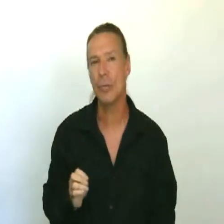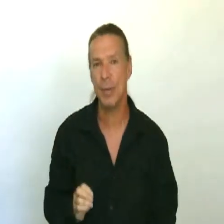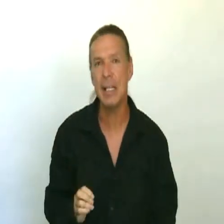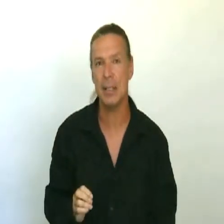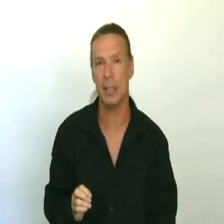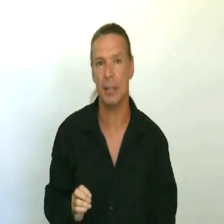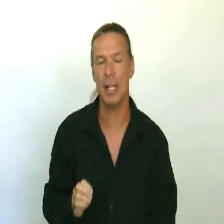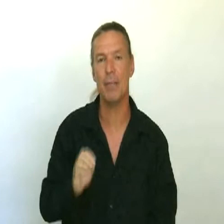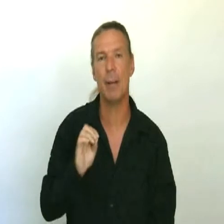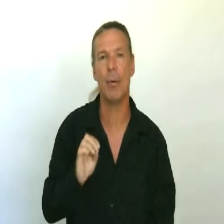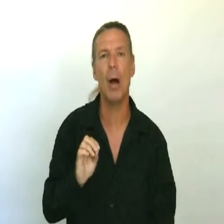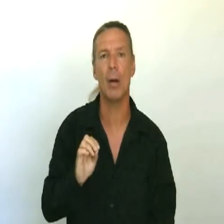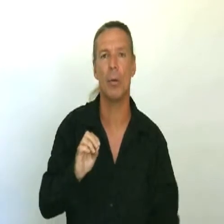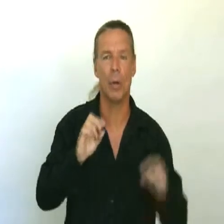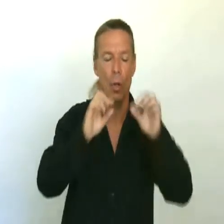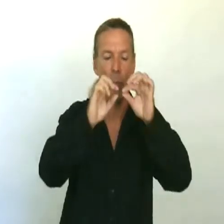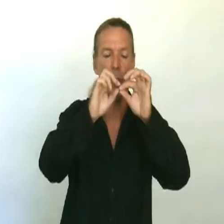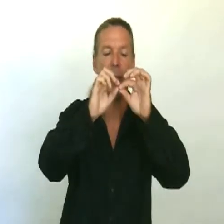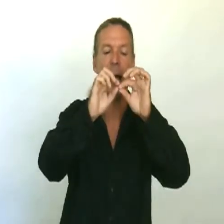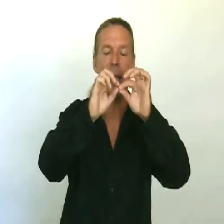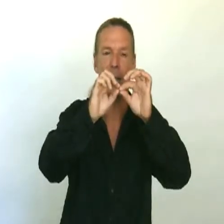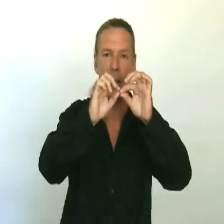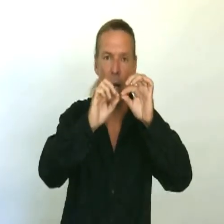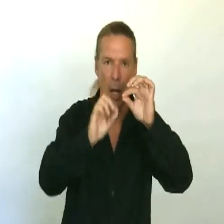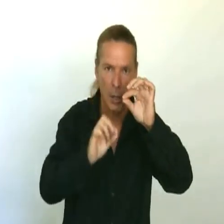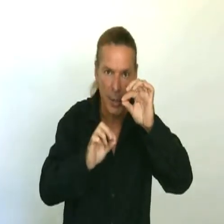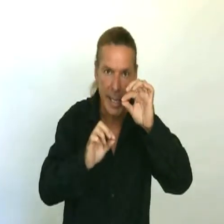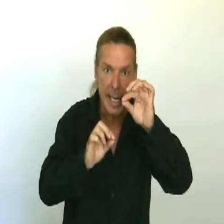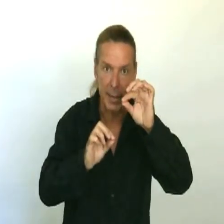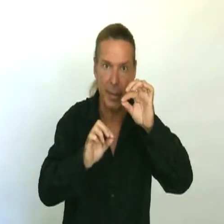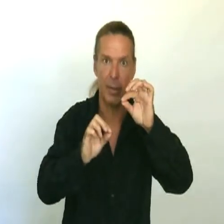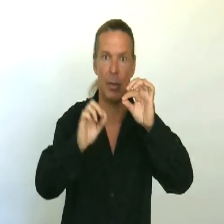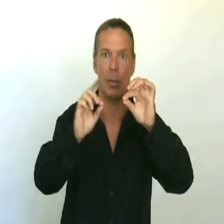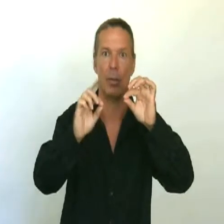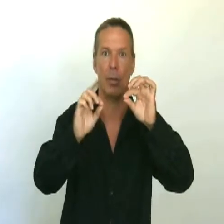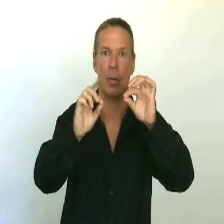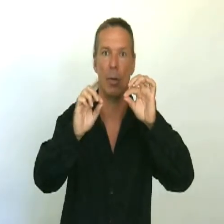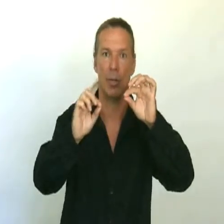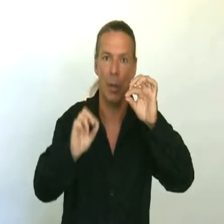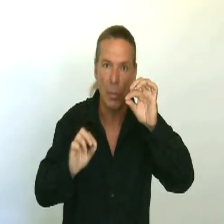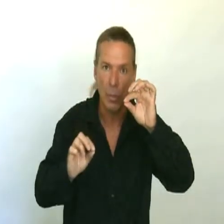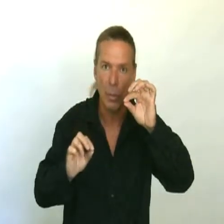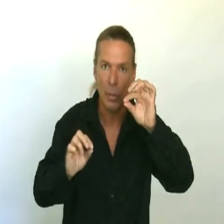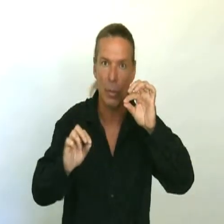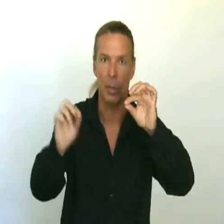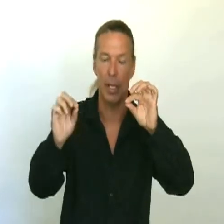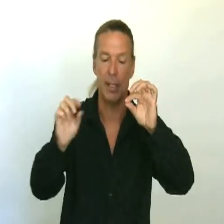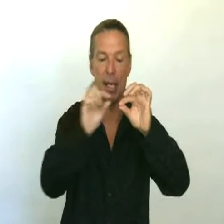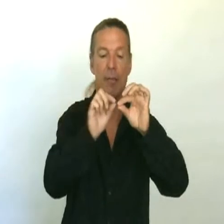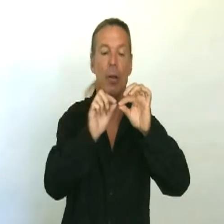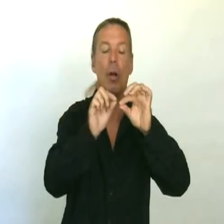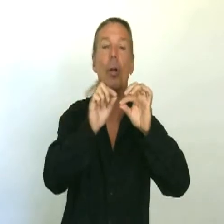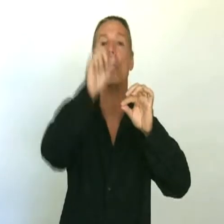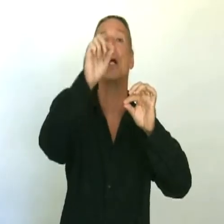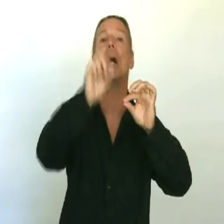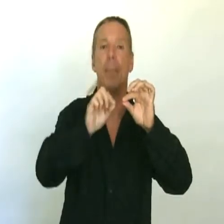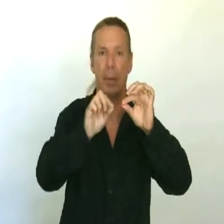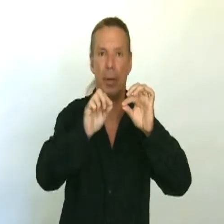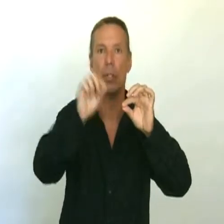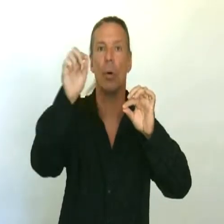reason that vibrato would relax underneath the whole tone instead of going up to a